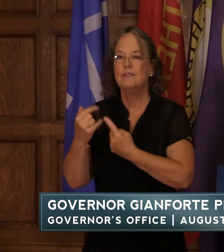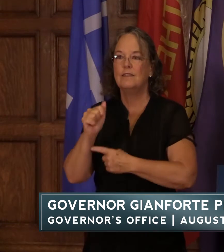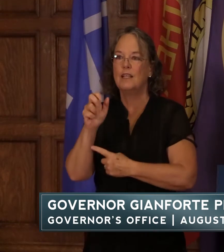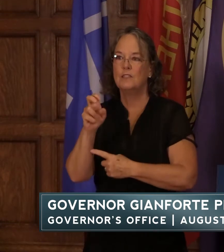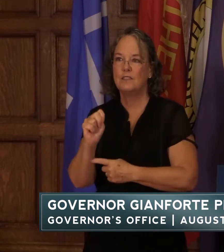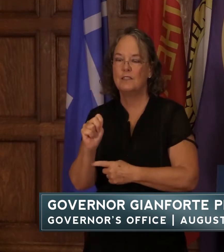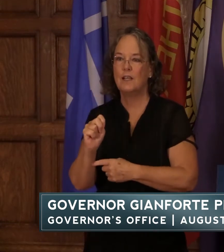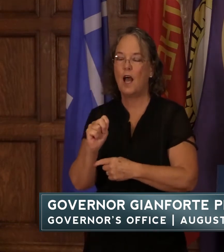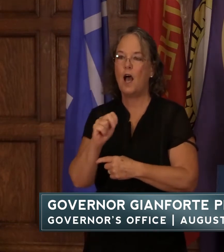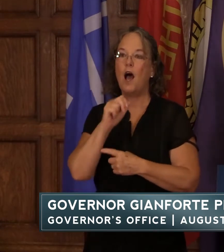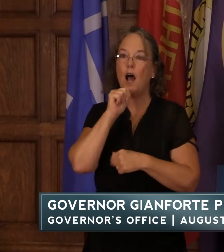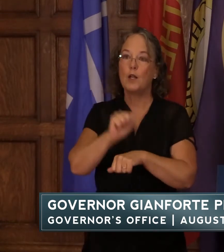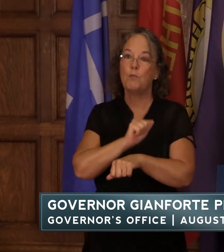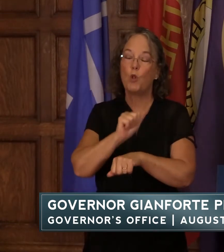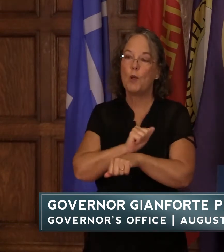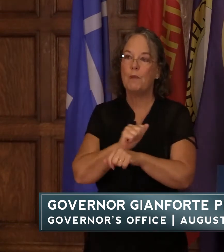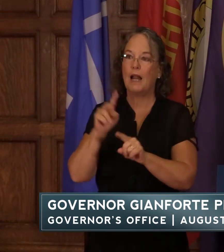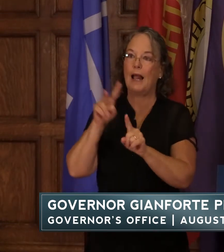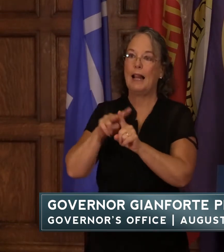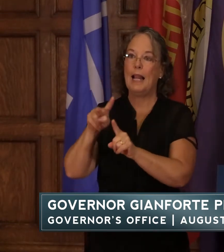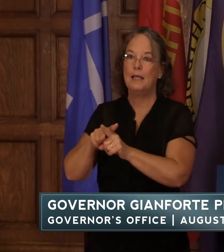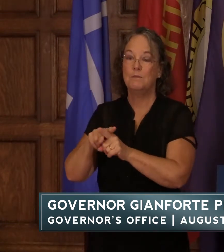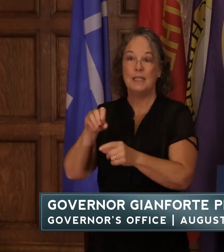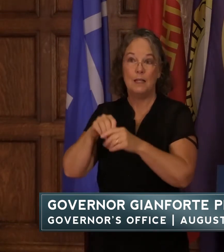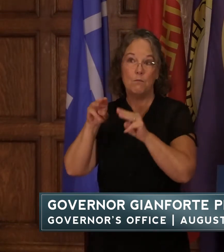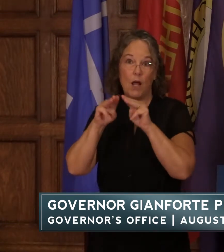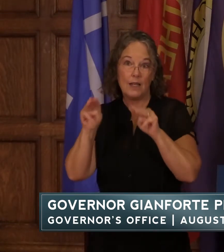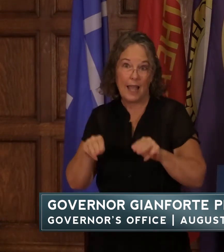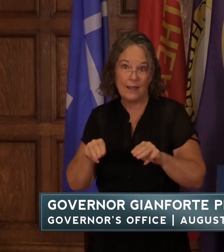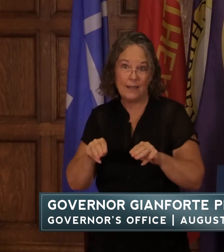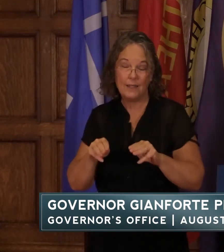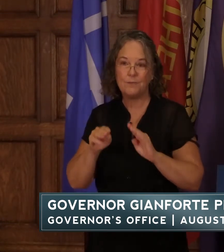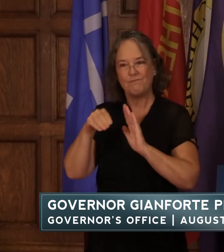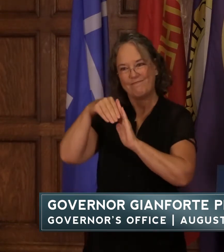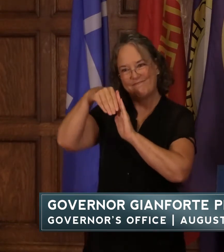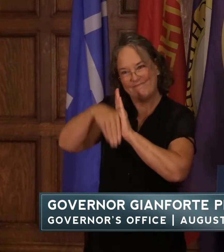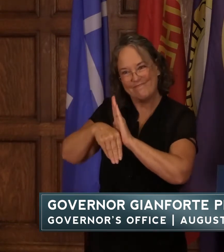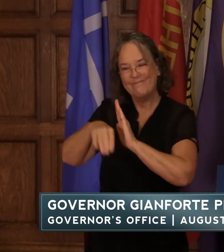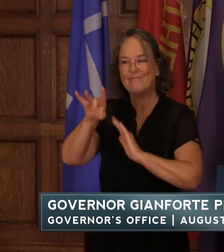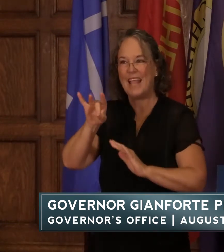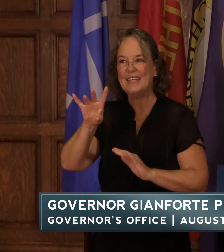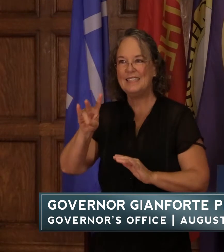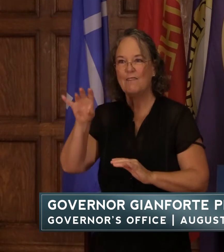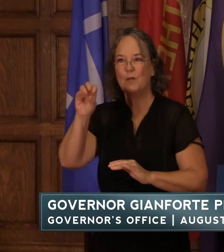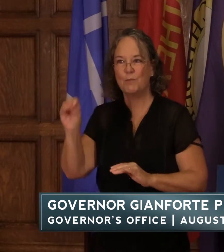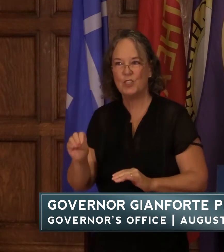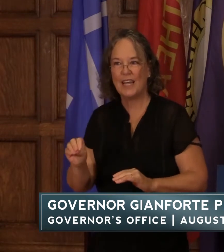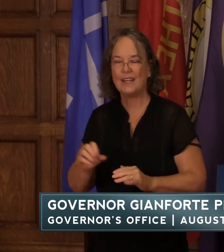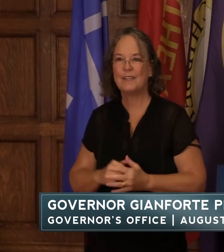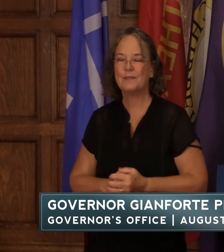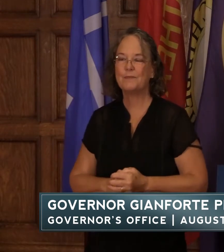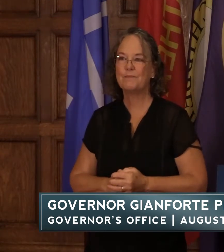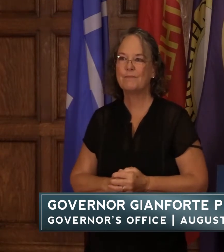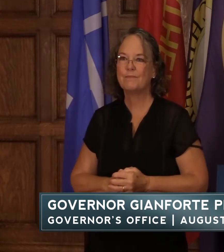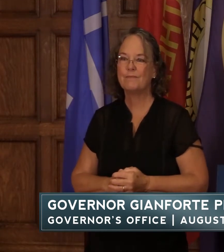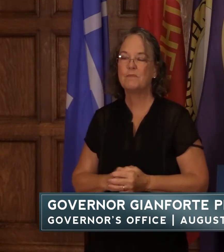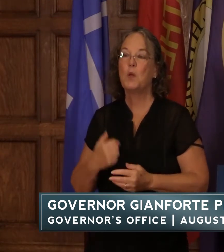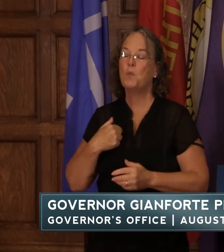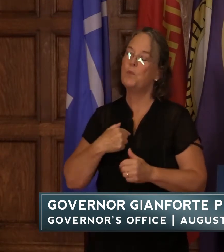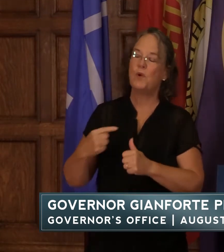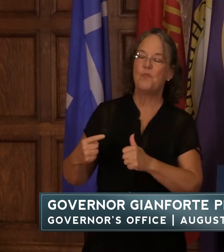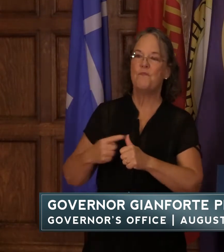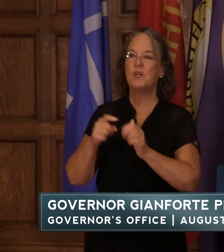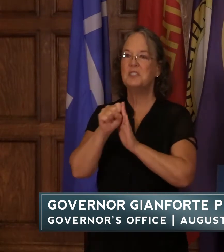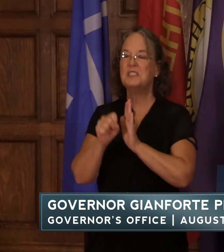unemployment claims in montana are down 87 percent we were the